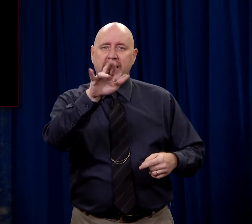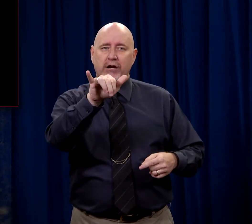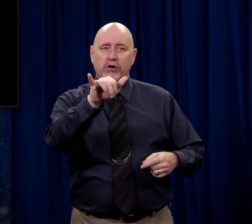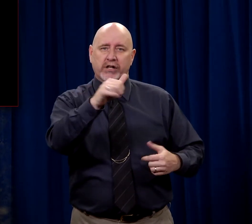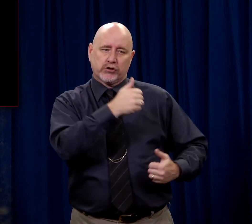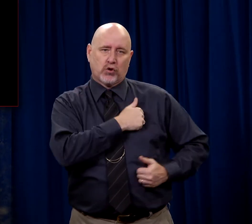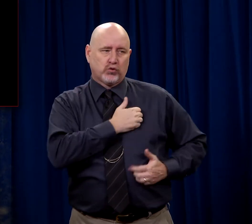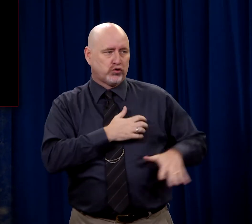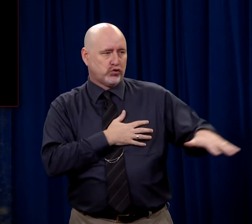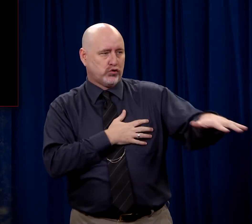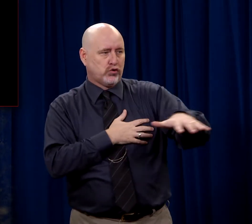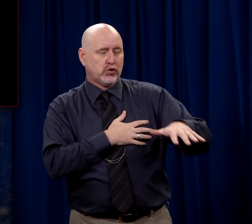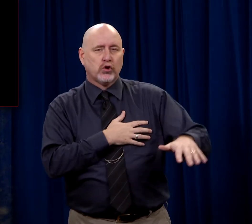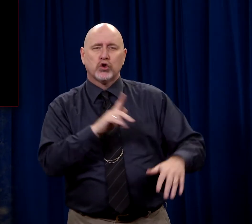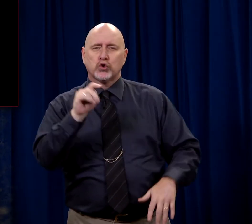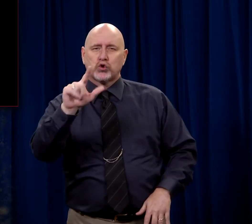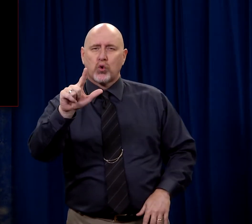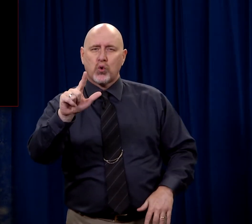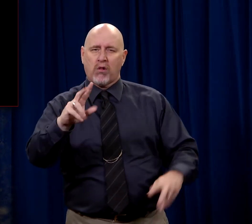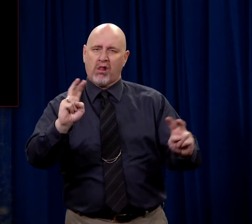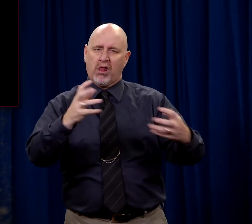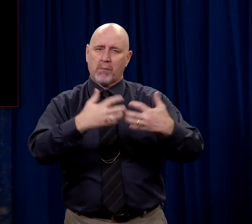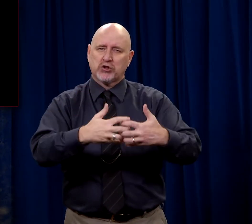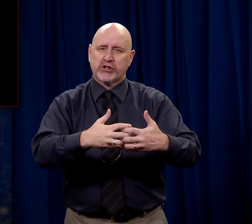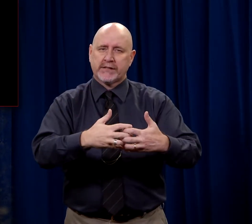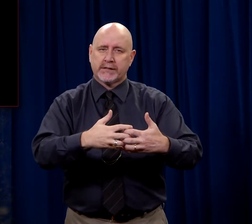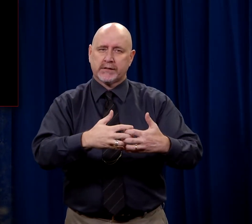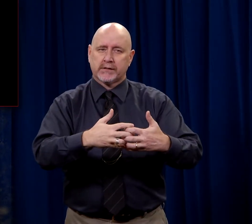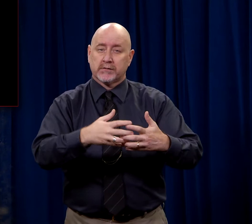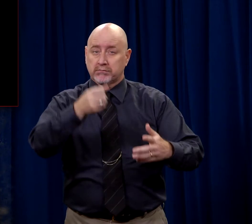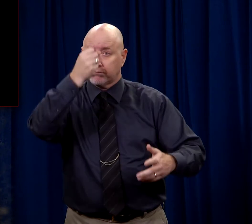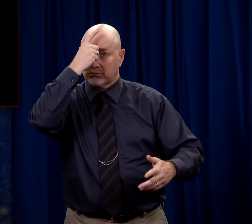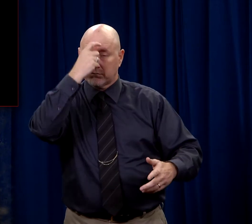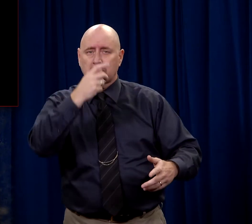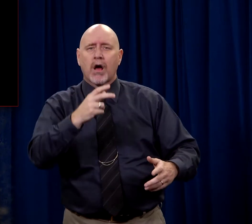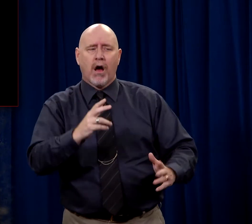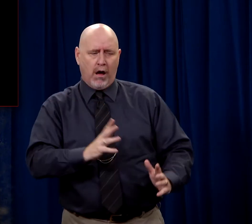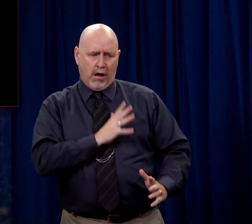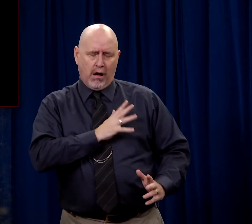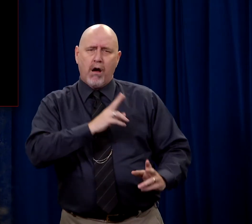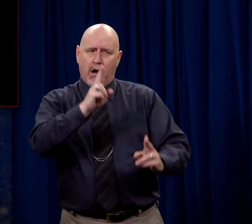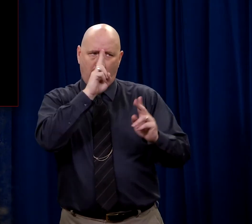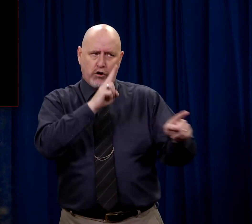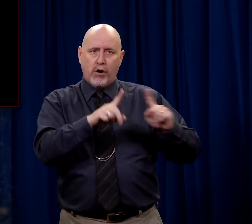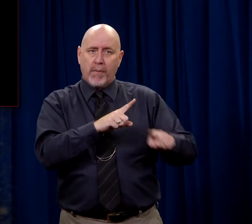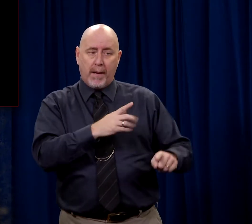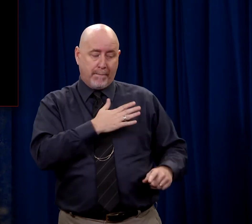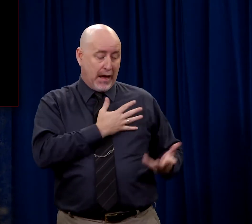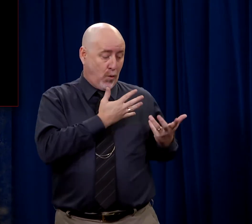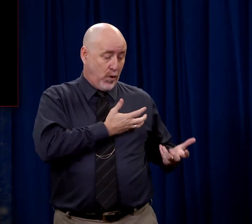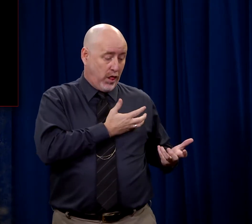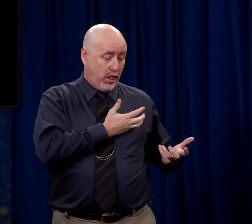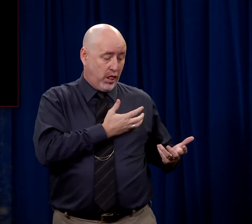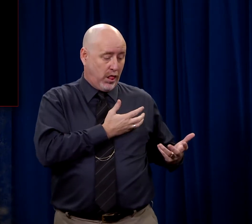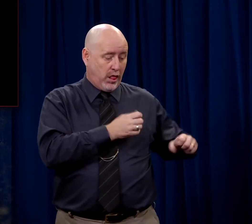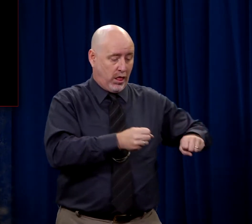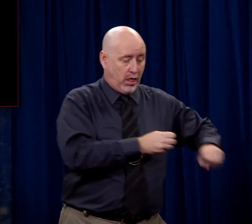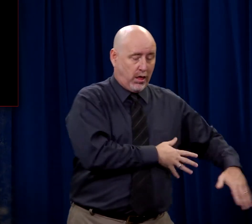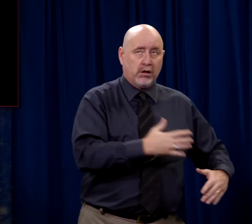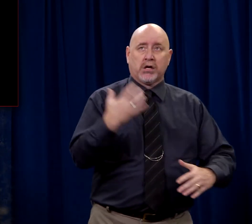Roman soldier was a tool, a machine. Though it possessed dignity and honor, it abandoned its will to its commander.